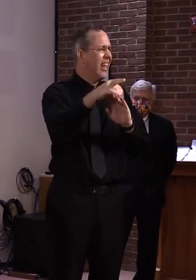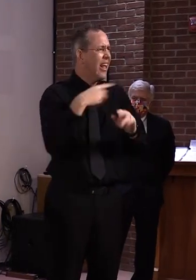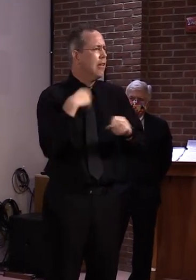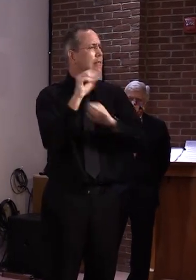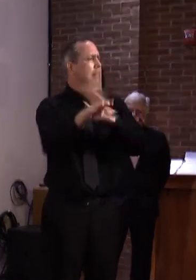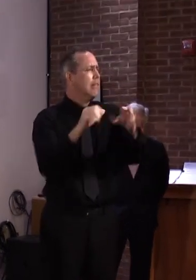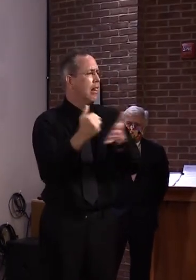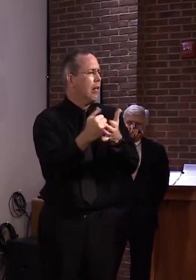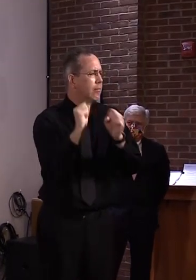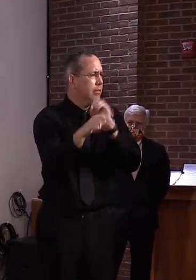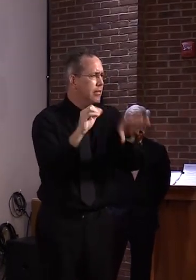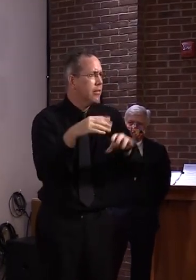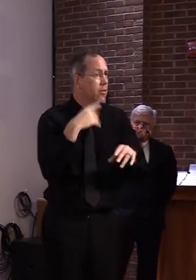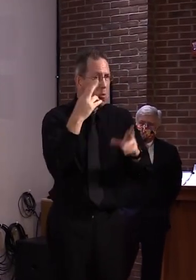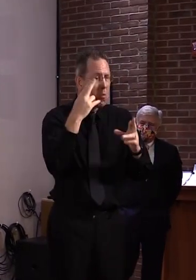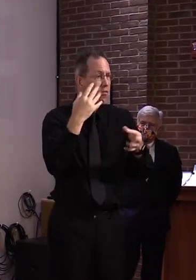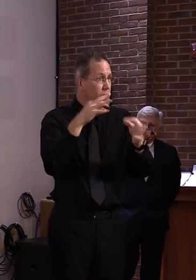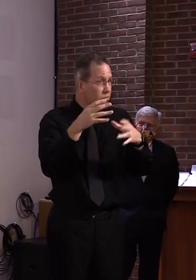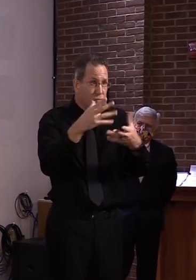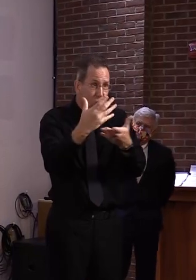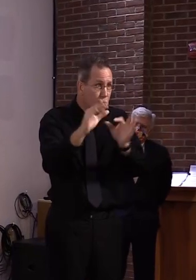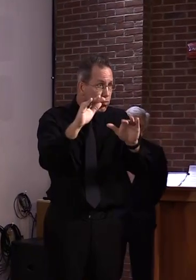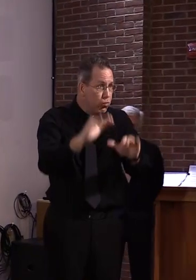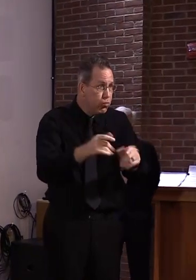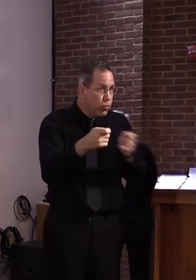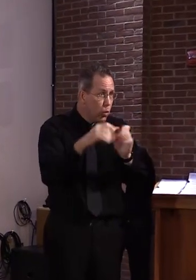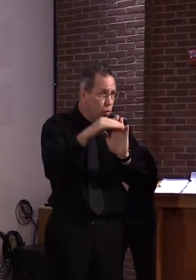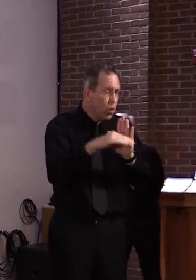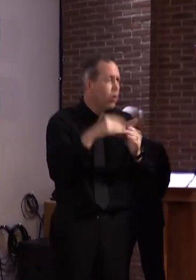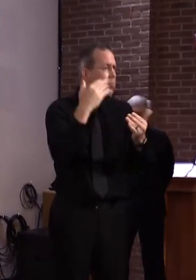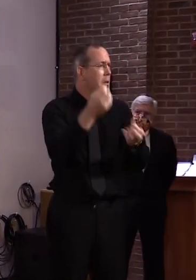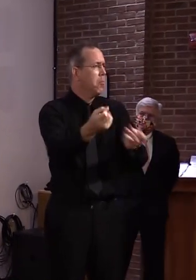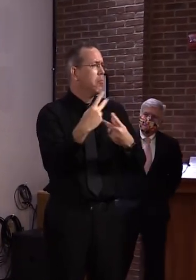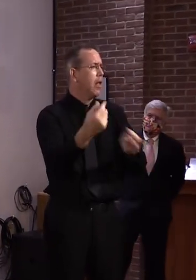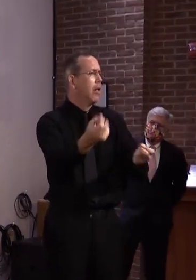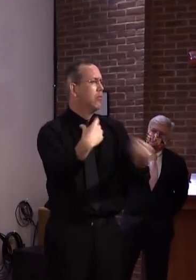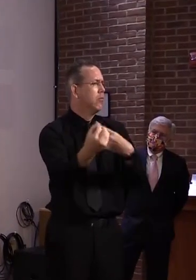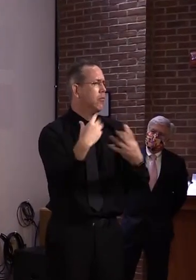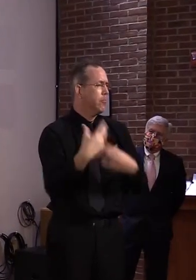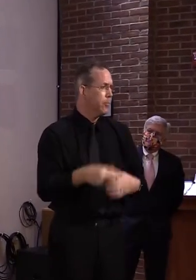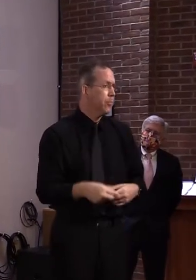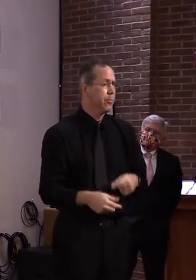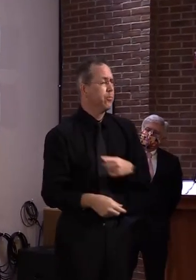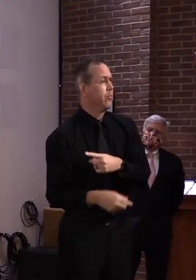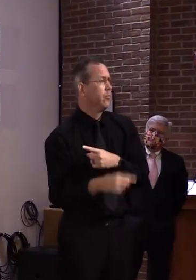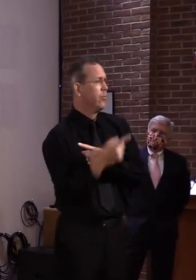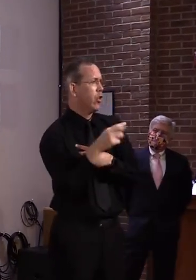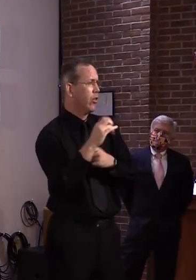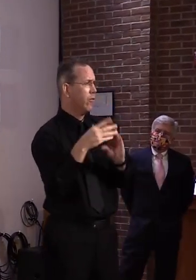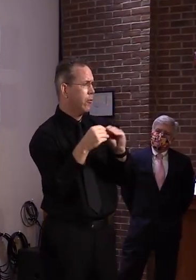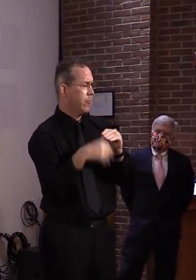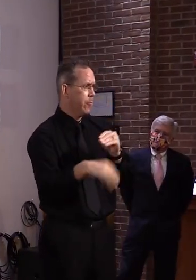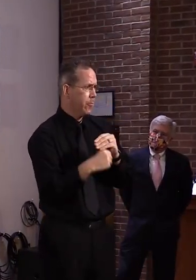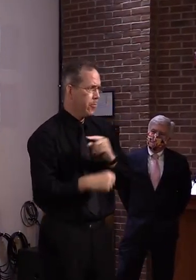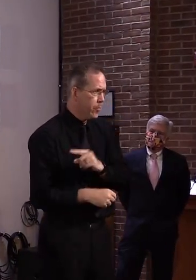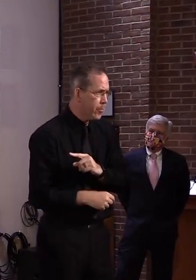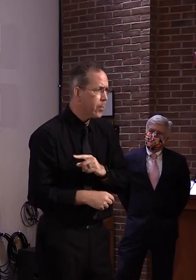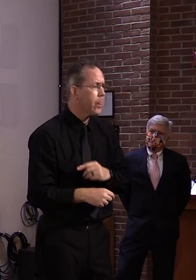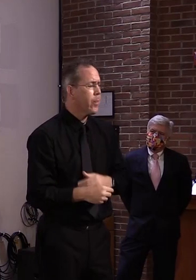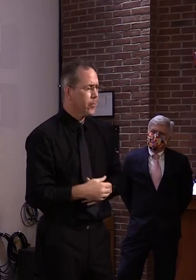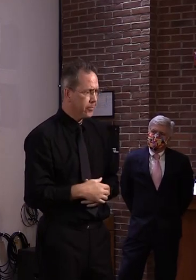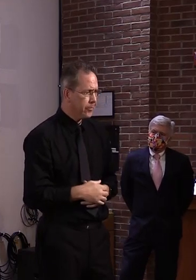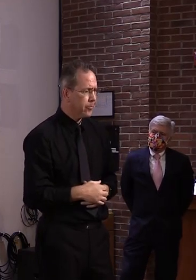Just to add to that good news, so the principles that we're really operating under, principle one is